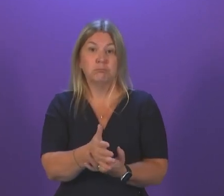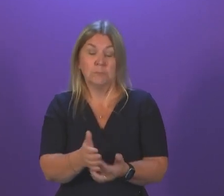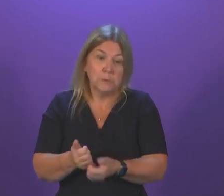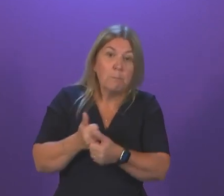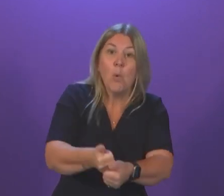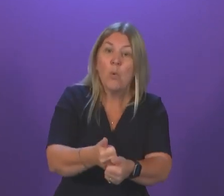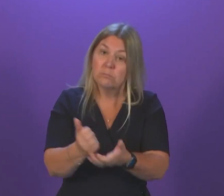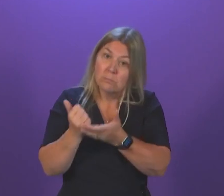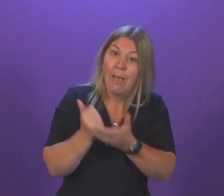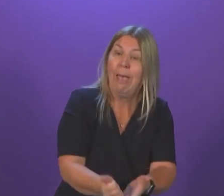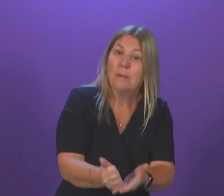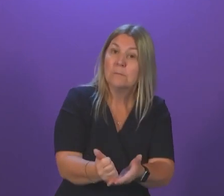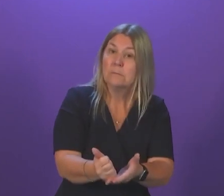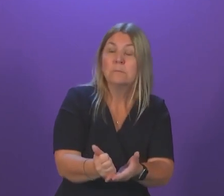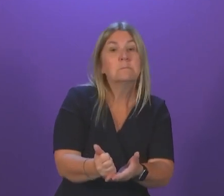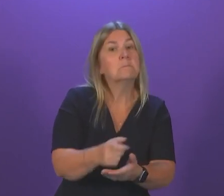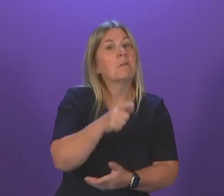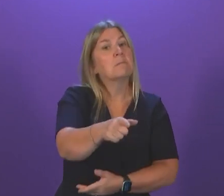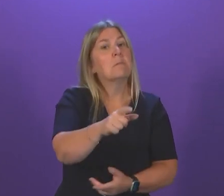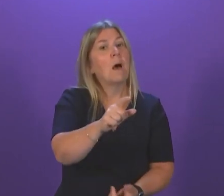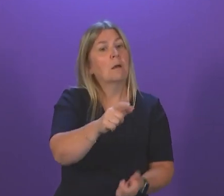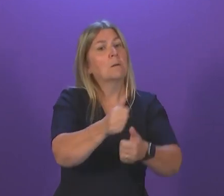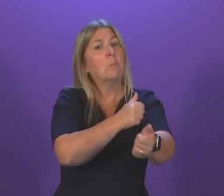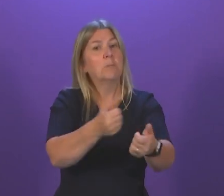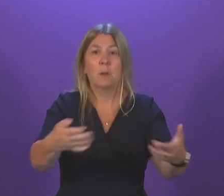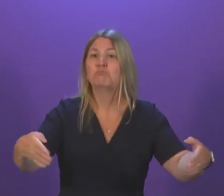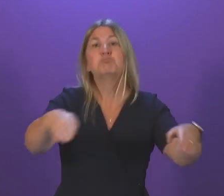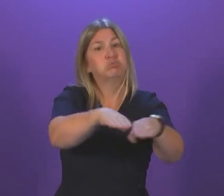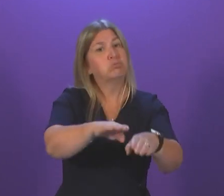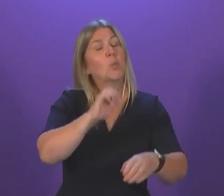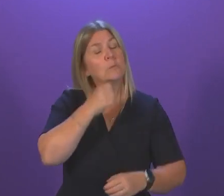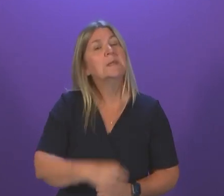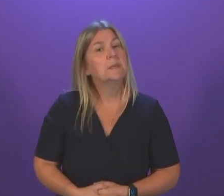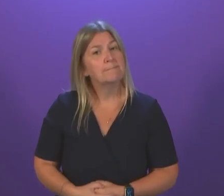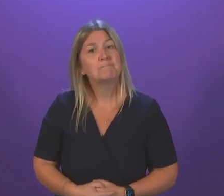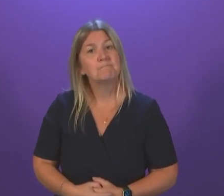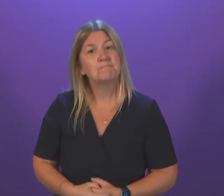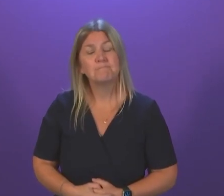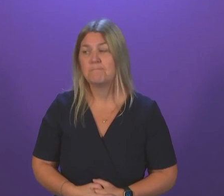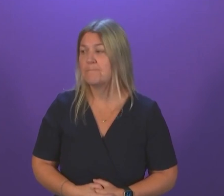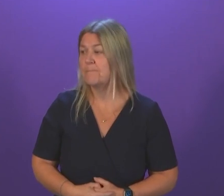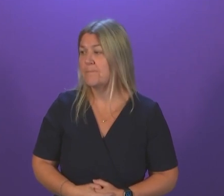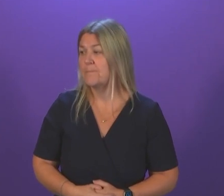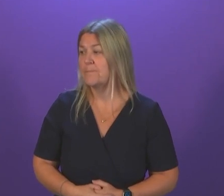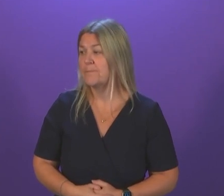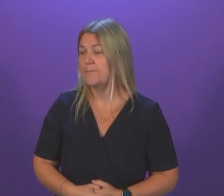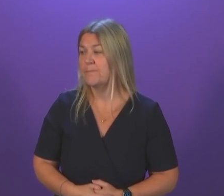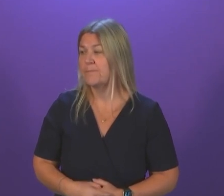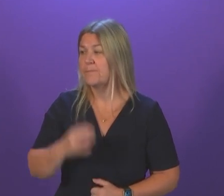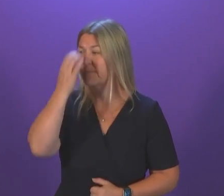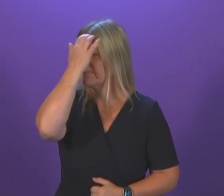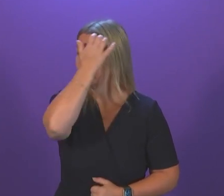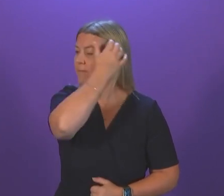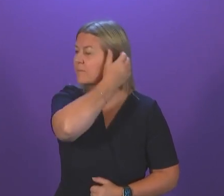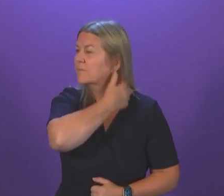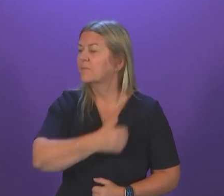and the hundreds of jobs that are currently dependent on it wouldn't even exist. Anna Sarwar. The